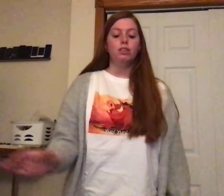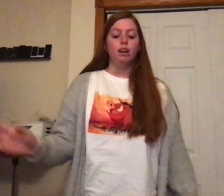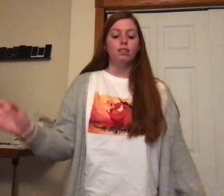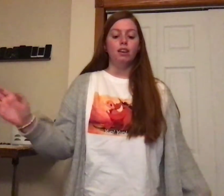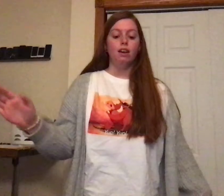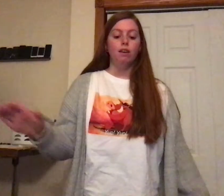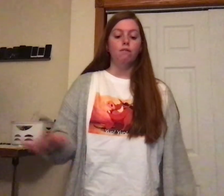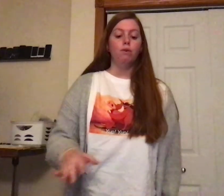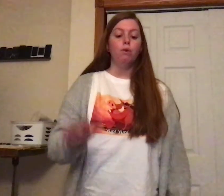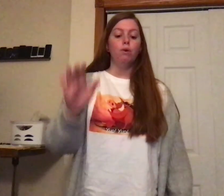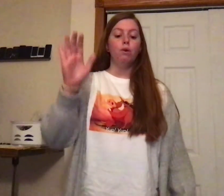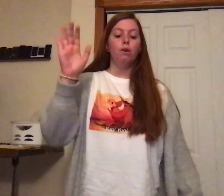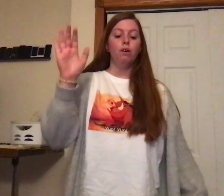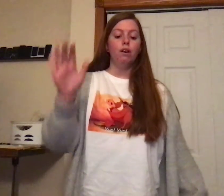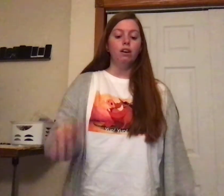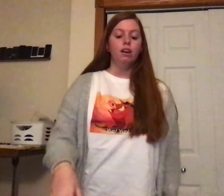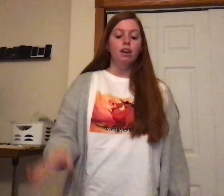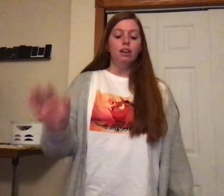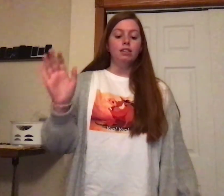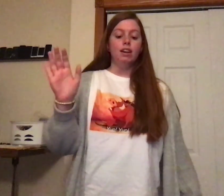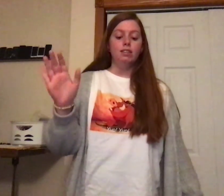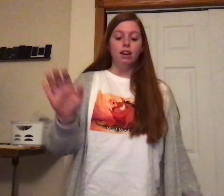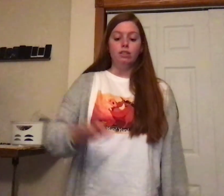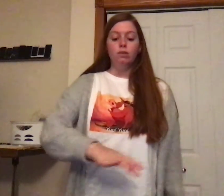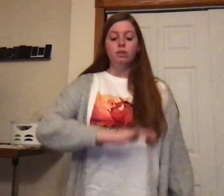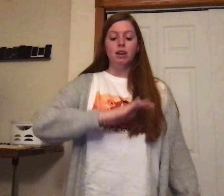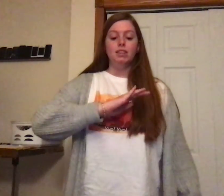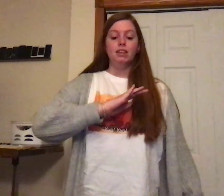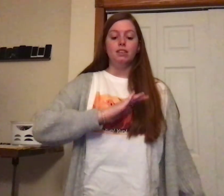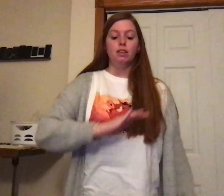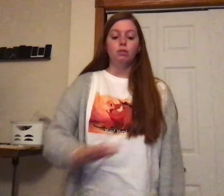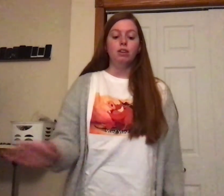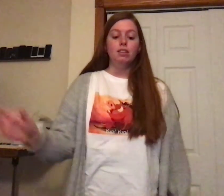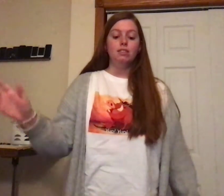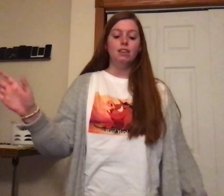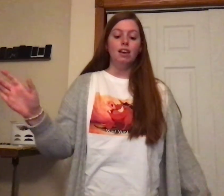ta, ta, 4, te, ta, 2, ta, ta, 3, ta,